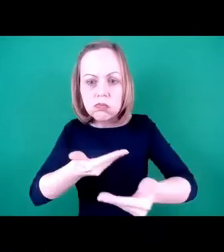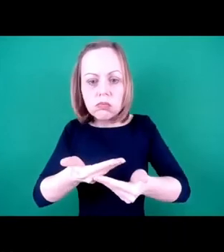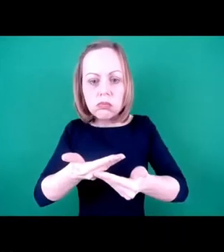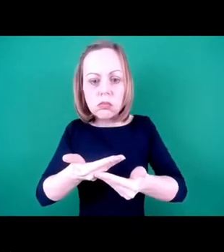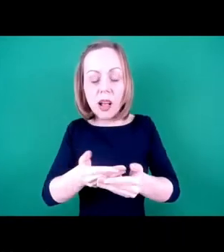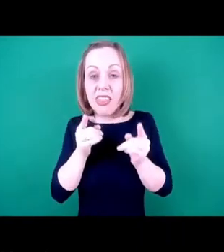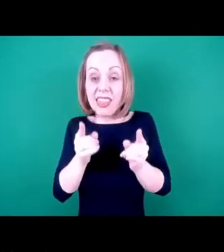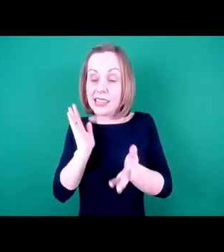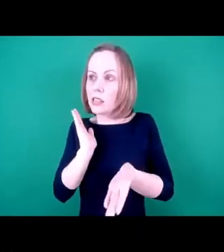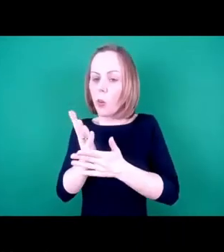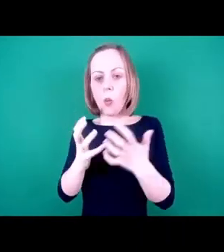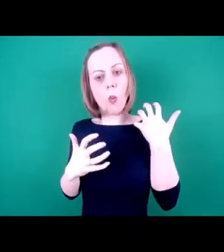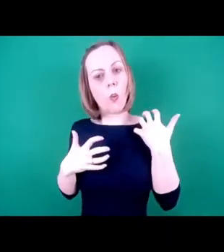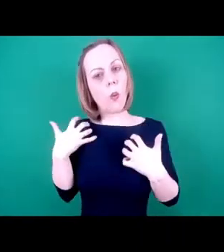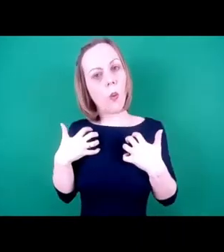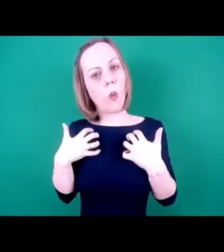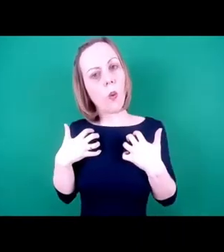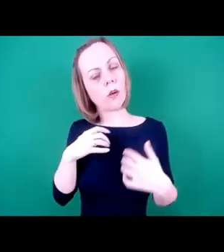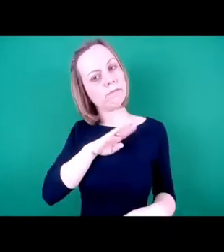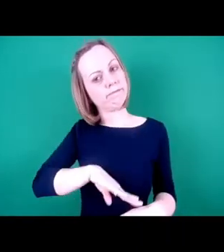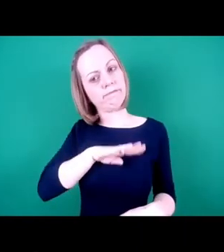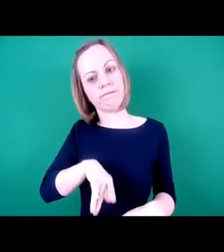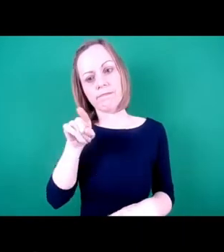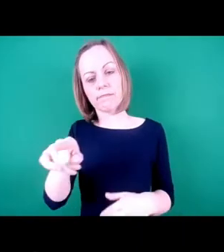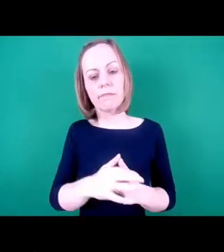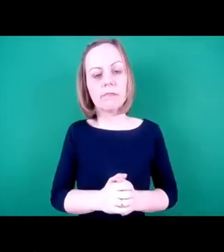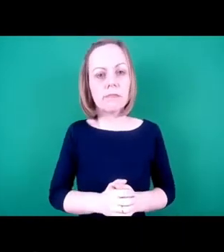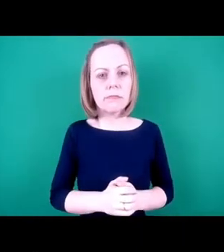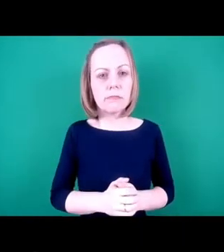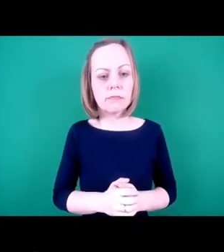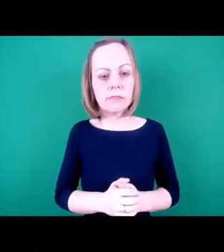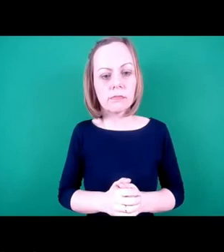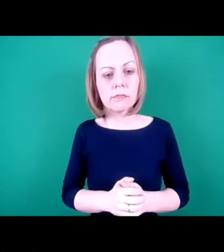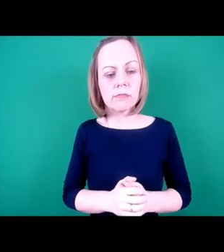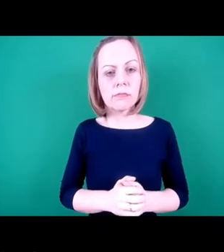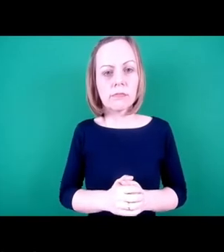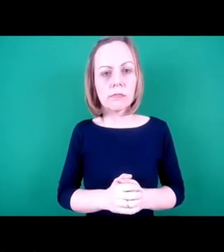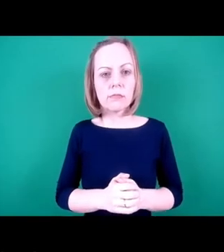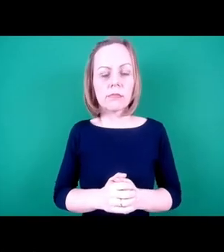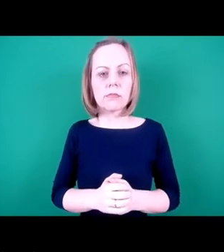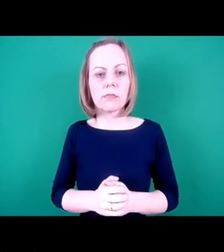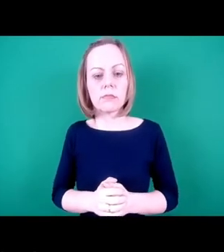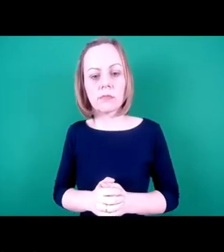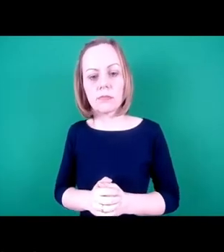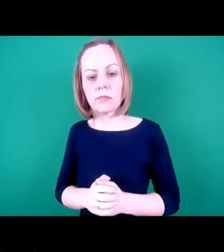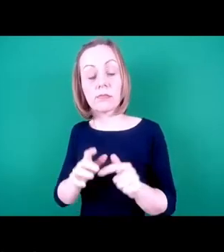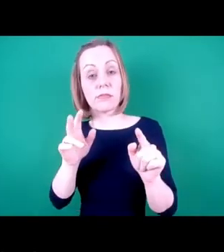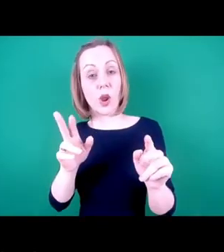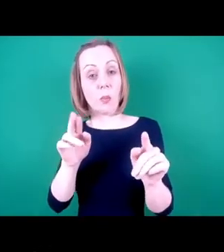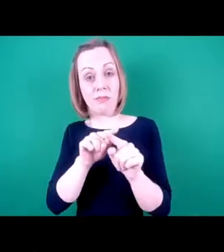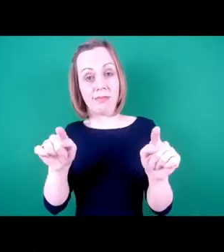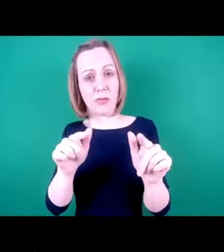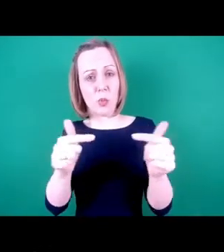and joyfully fulfilling. And I hope this hasn't taken us too far into the abstract. I